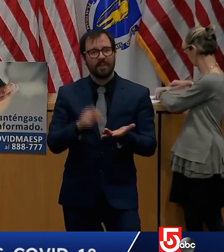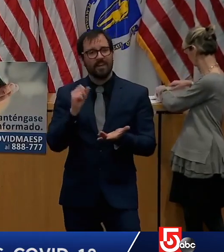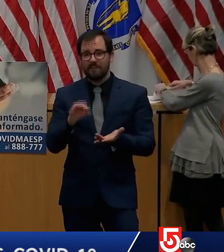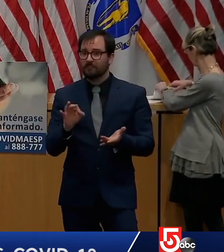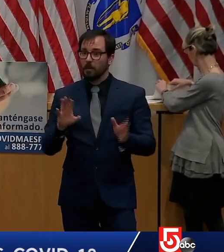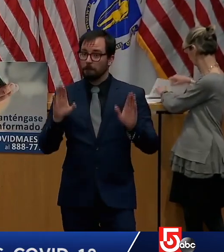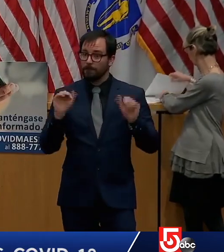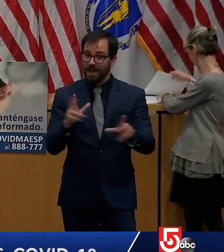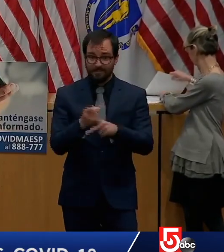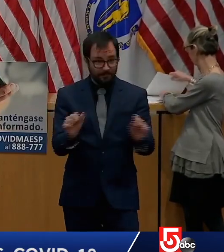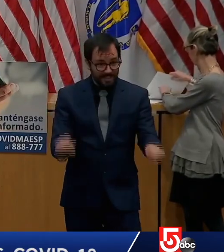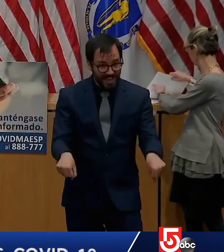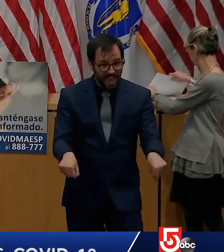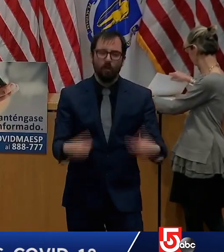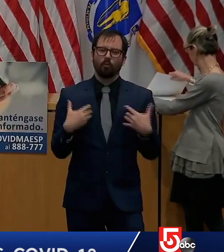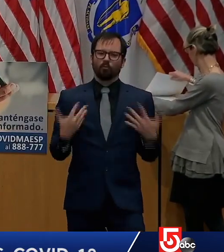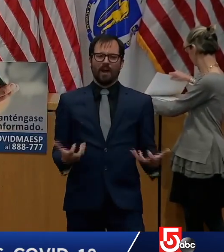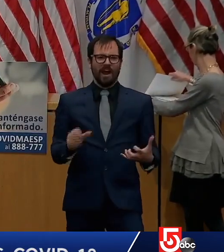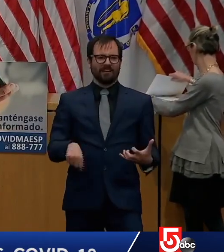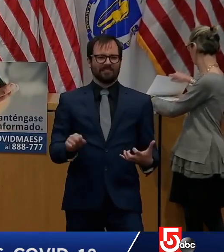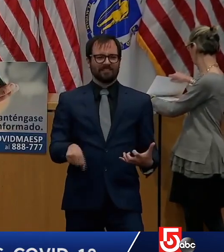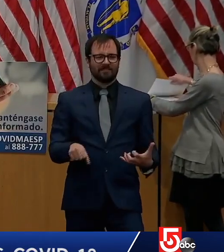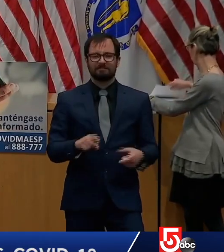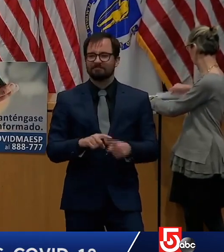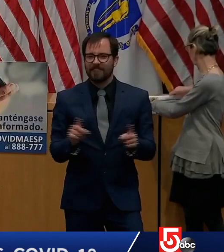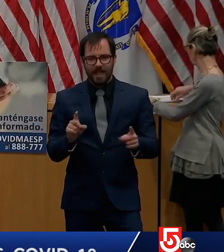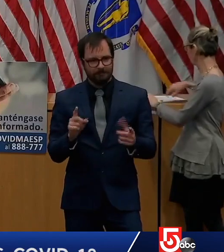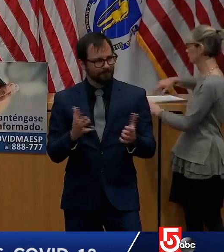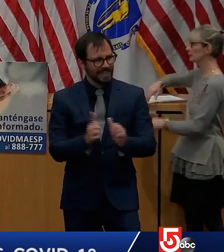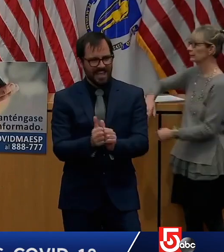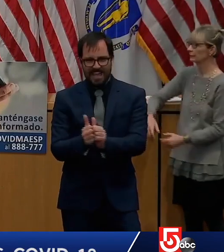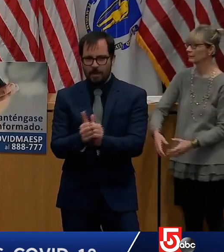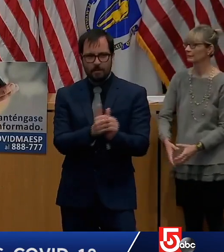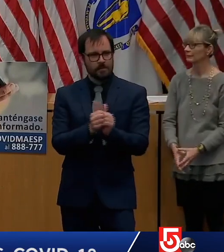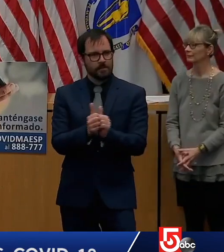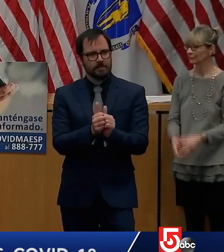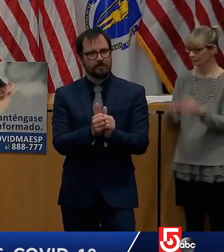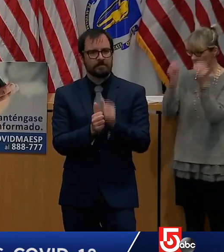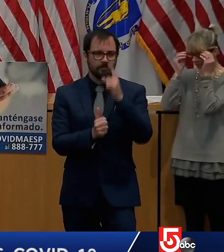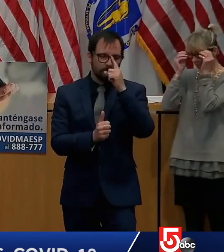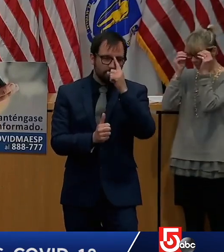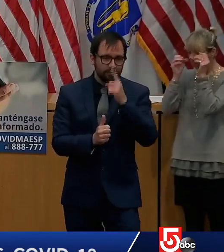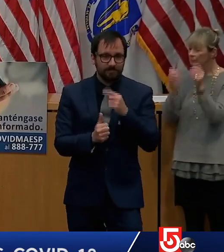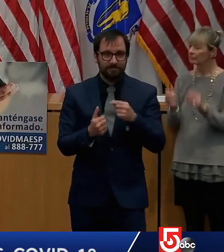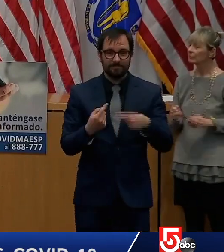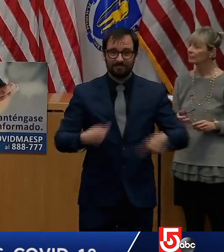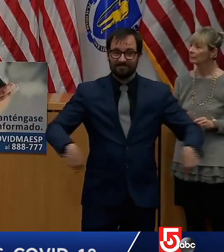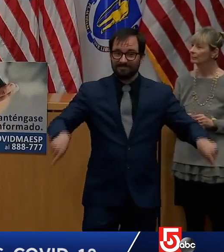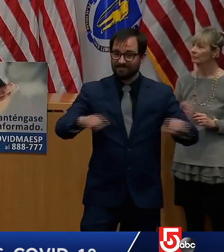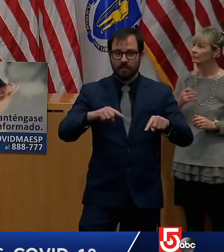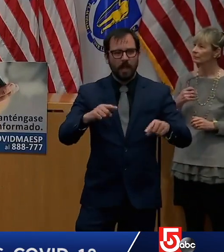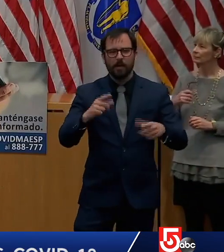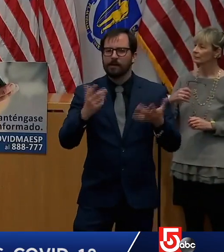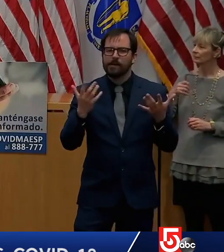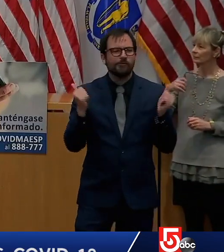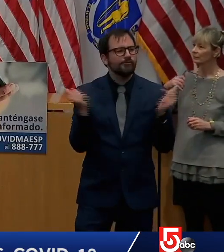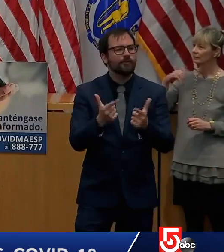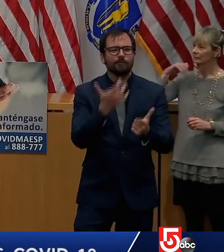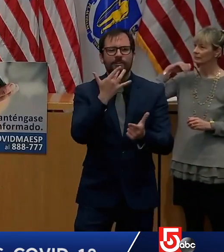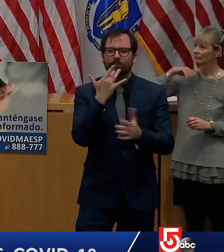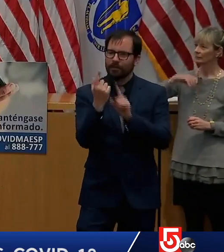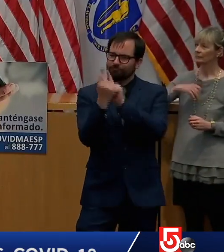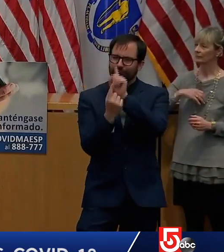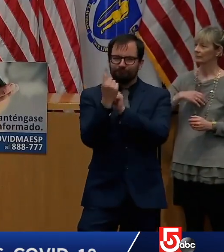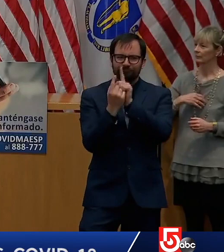The overwhelming sense for most of those folks is they like having the kids in front of them. They like being able to engage them. And they want to know